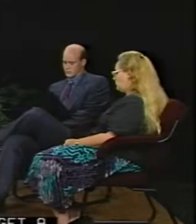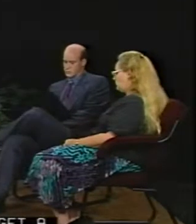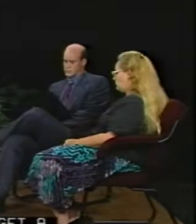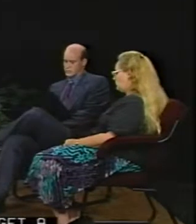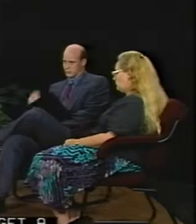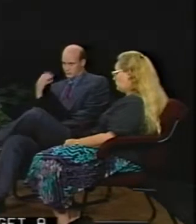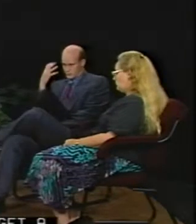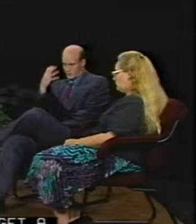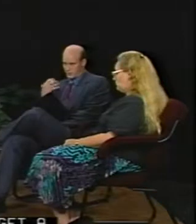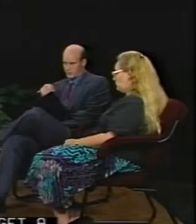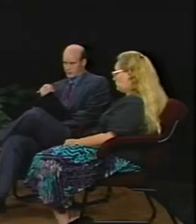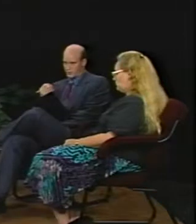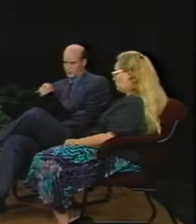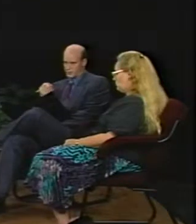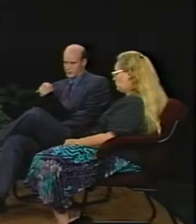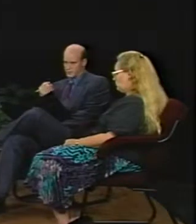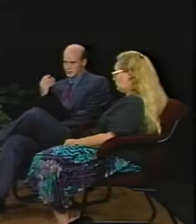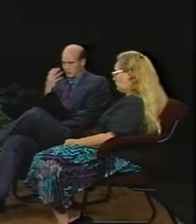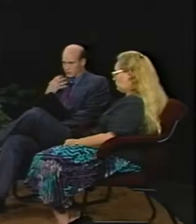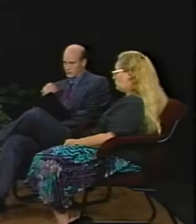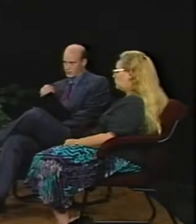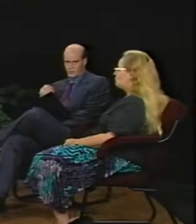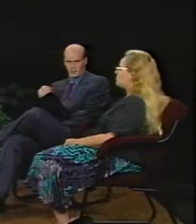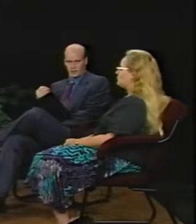face? I mean, do you have a clear complexion? Did he have any facial hair?